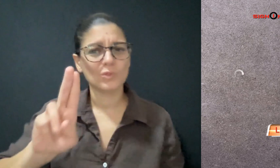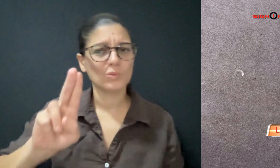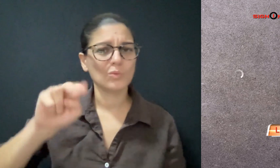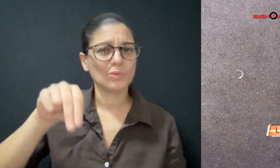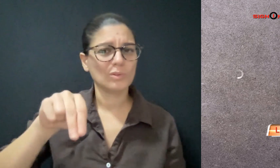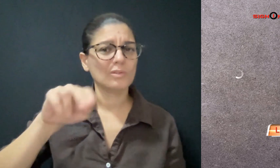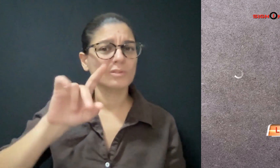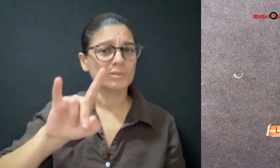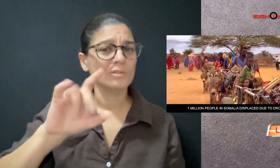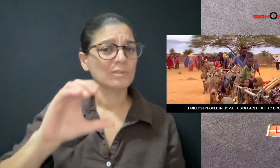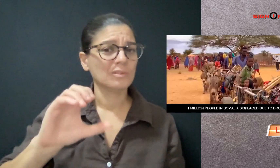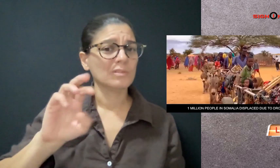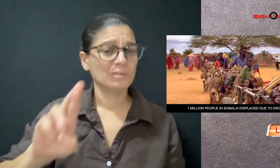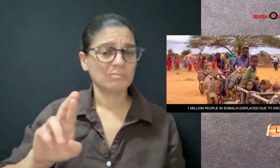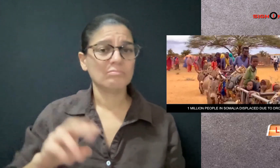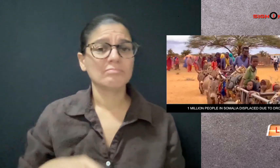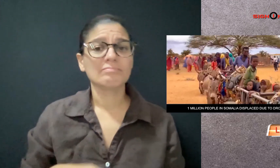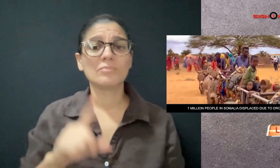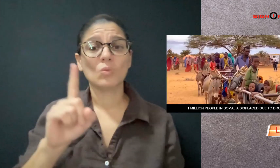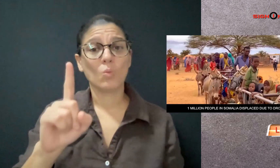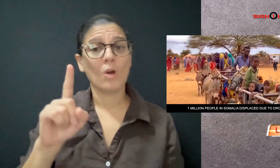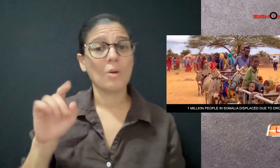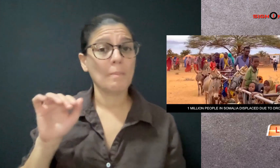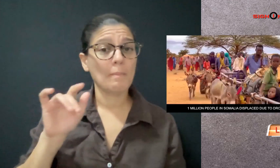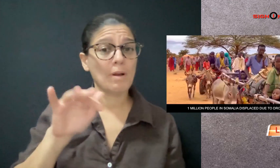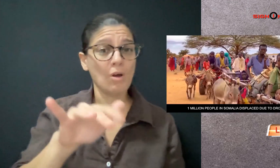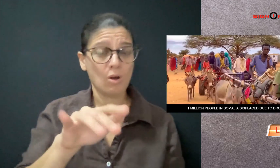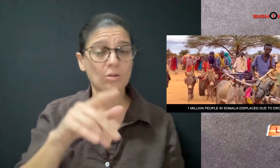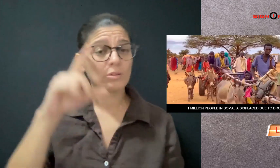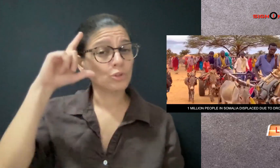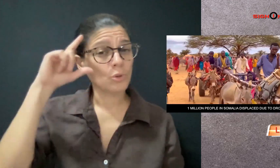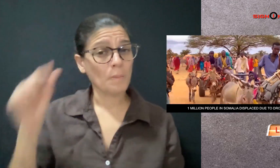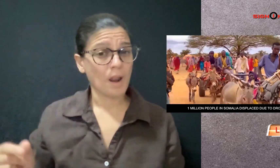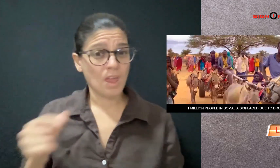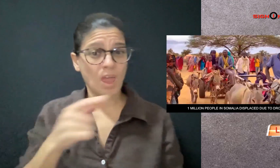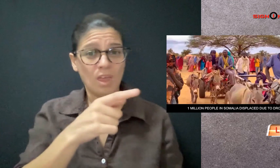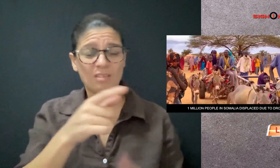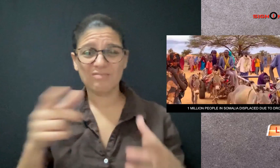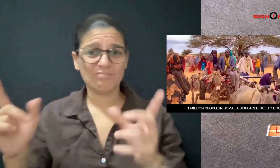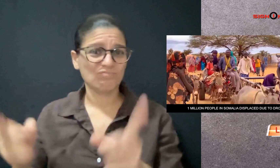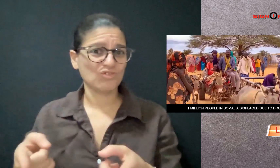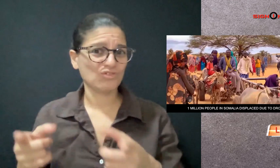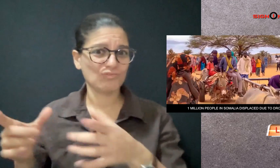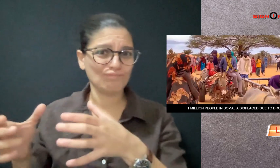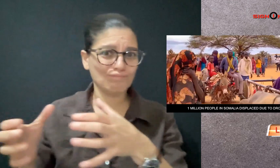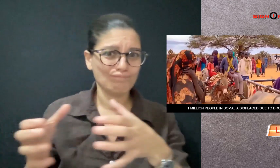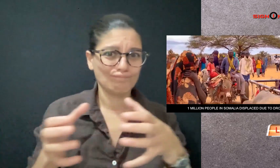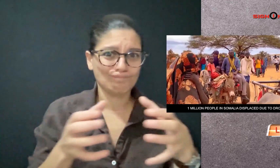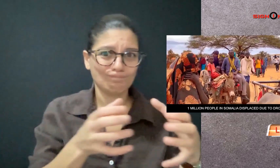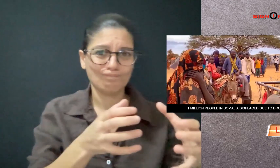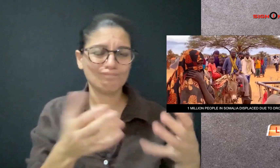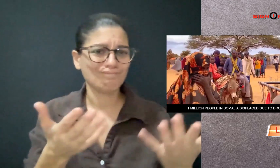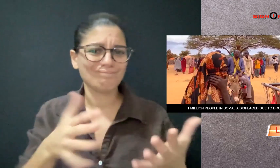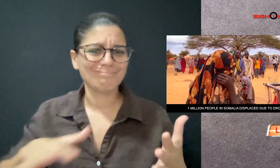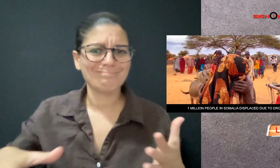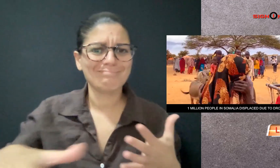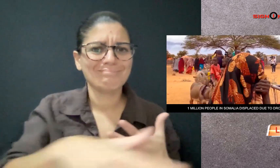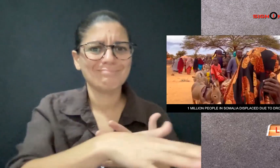According to the U.N. Refugee Agency, one million people in Somalia